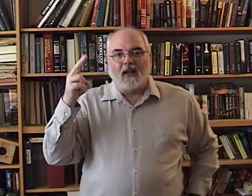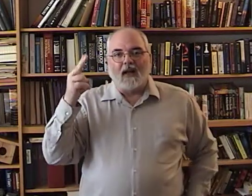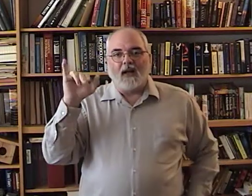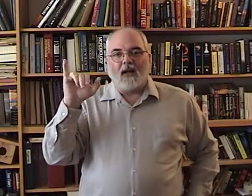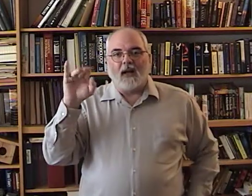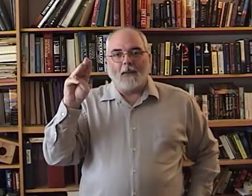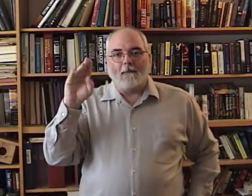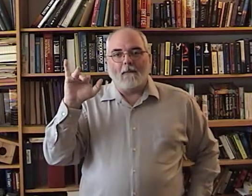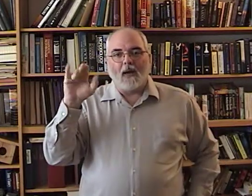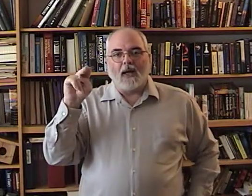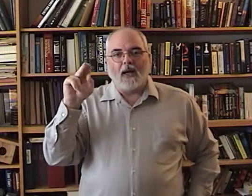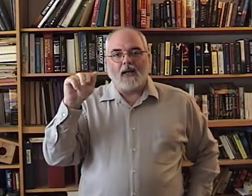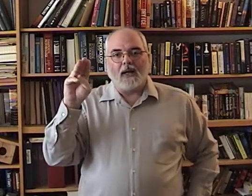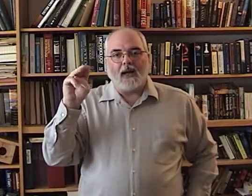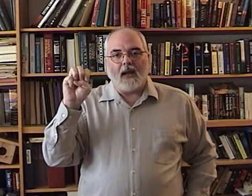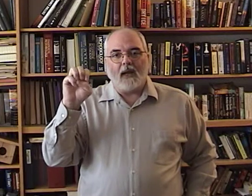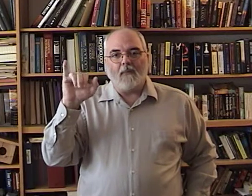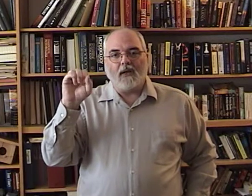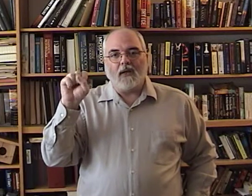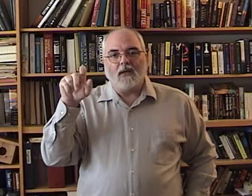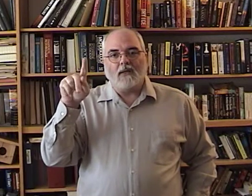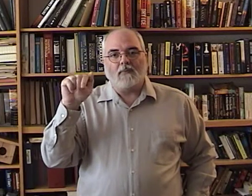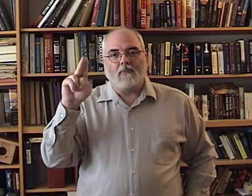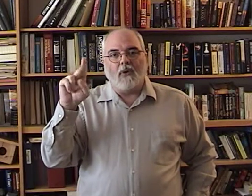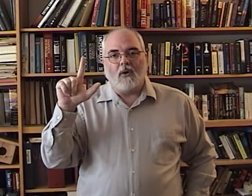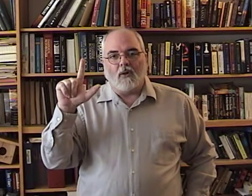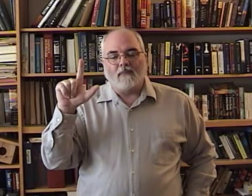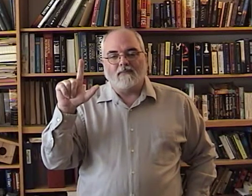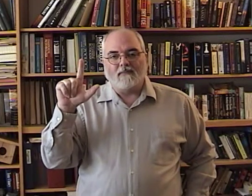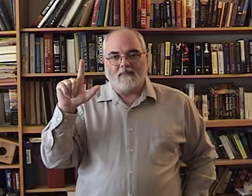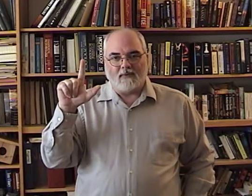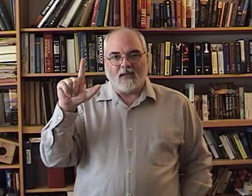Hi, my name is Paul, okay?